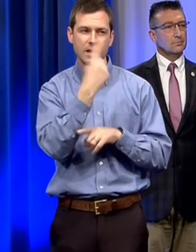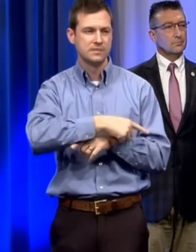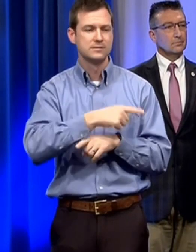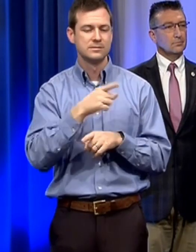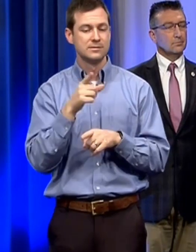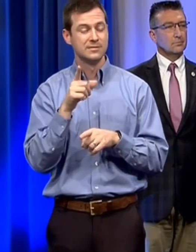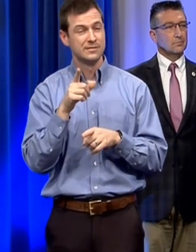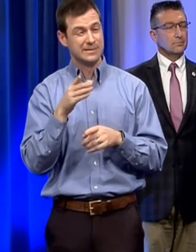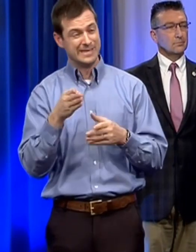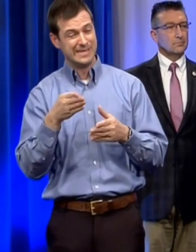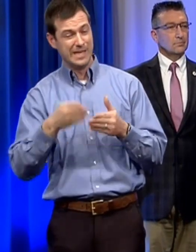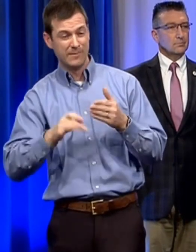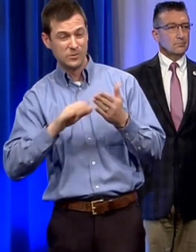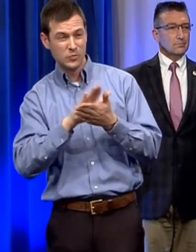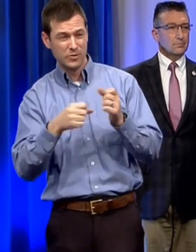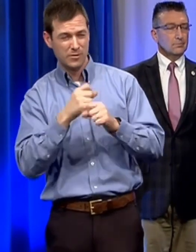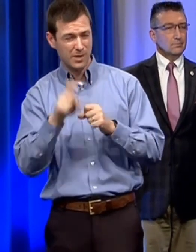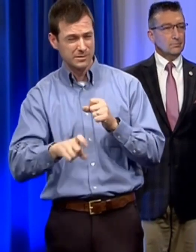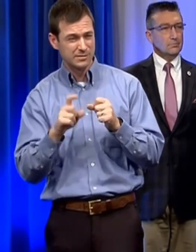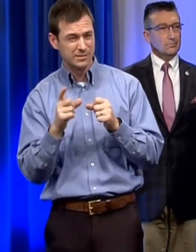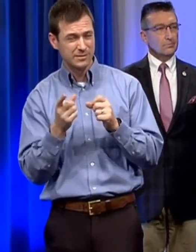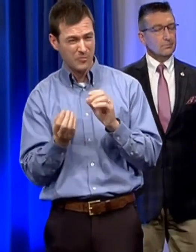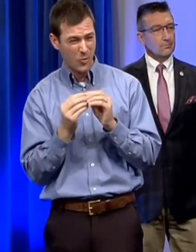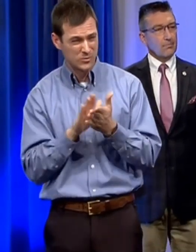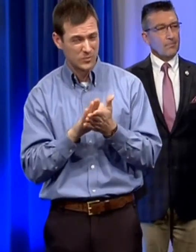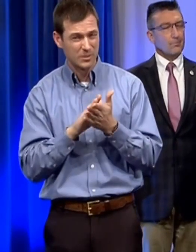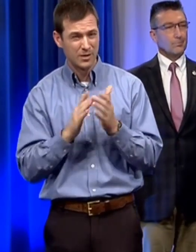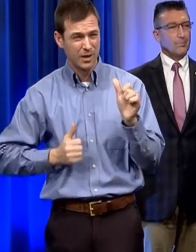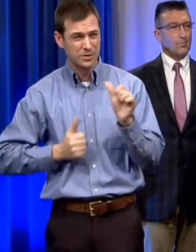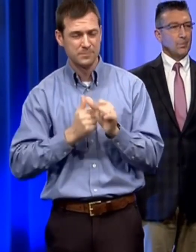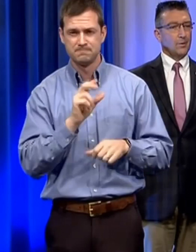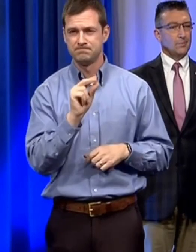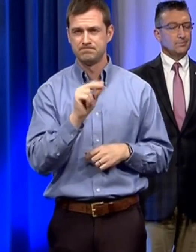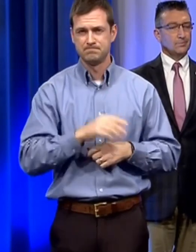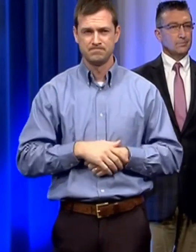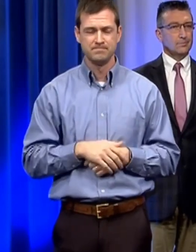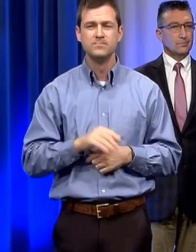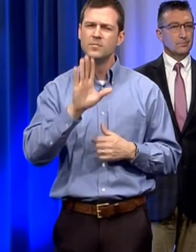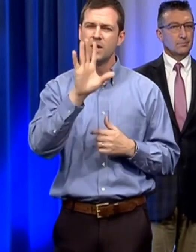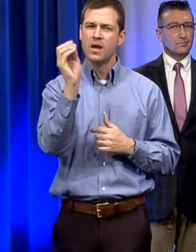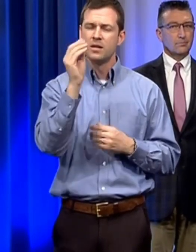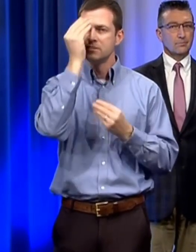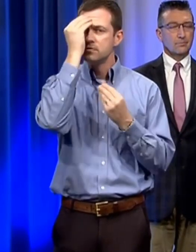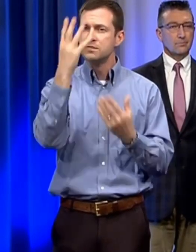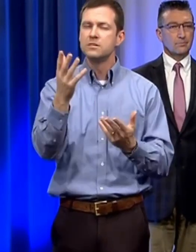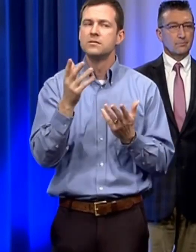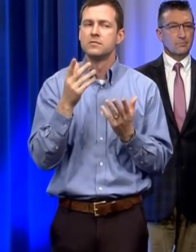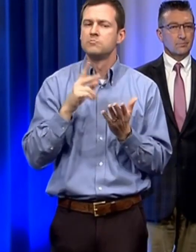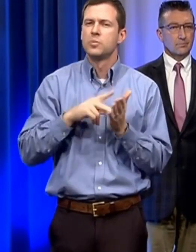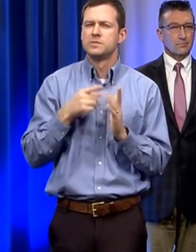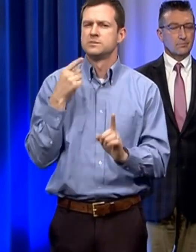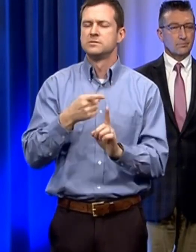not have to make those days up i do want to say this too though um on that you know the purpose of this is to give the virus